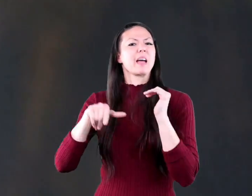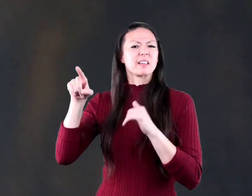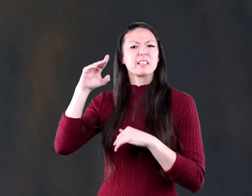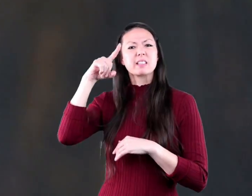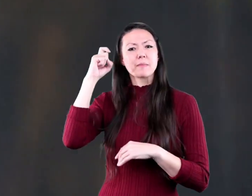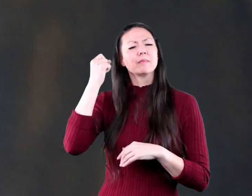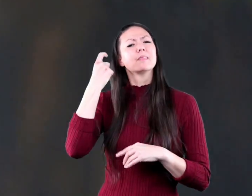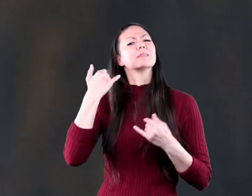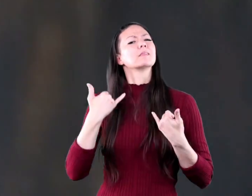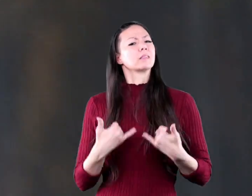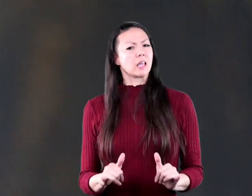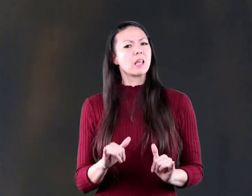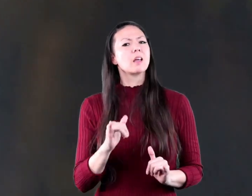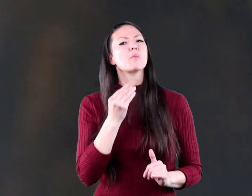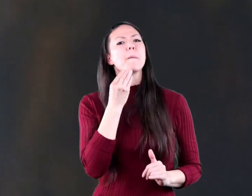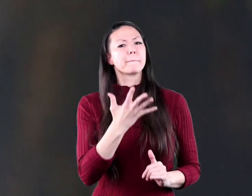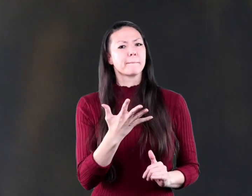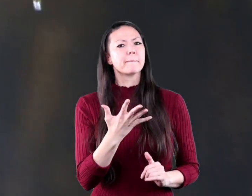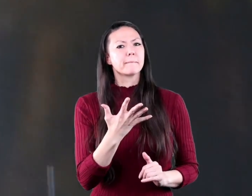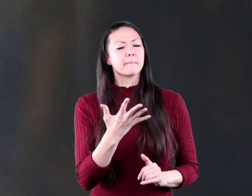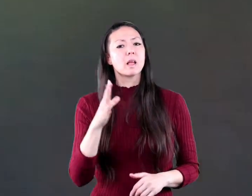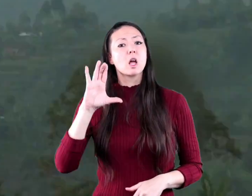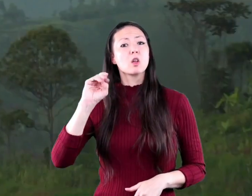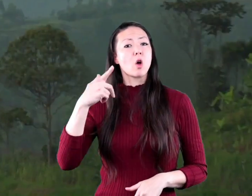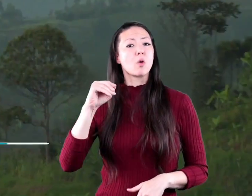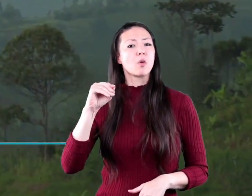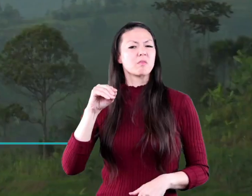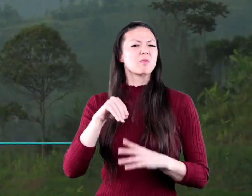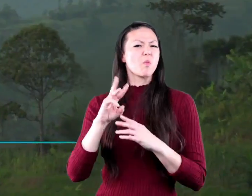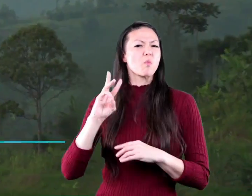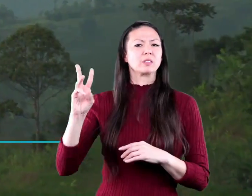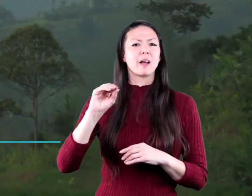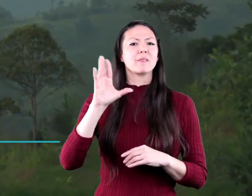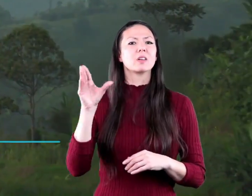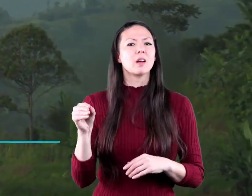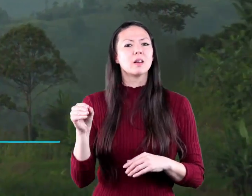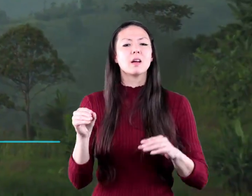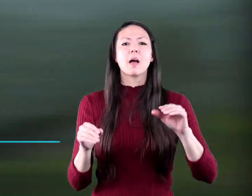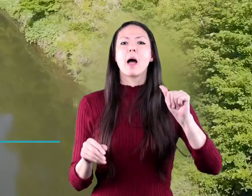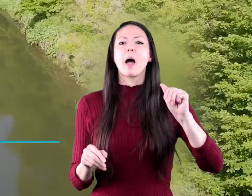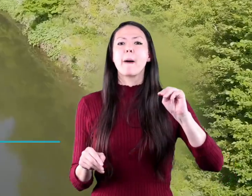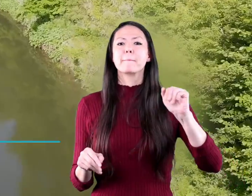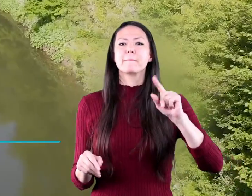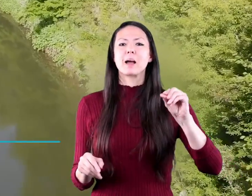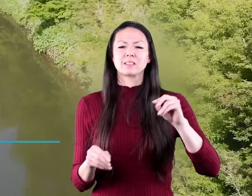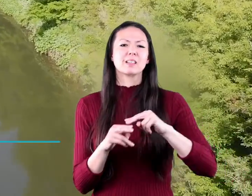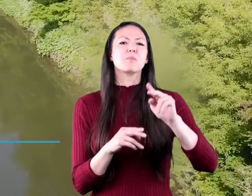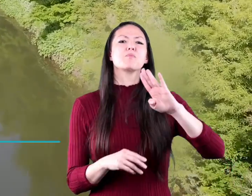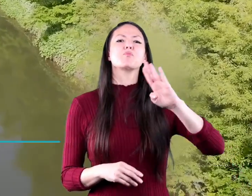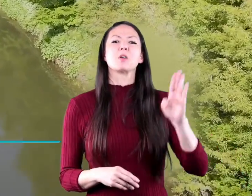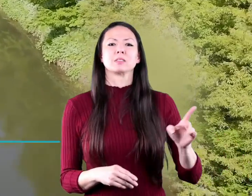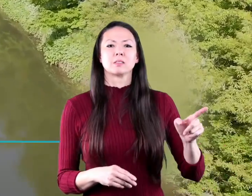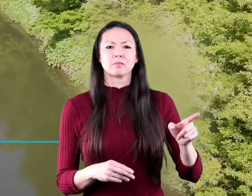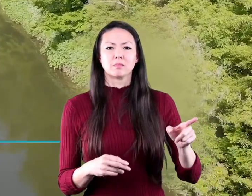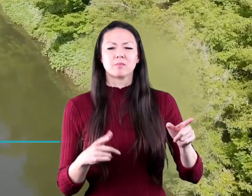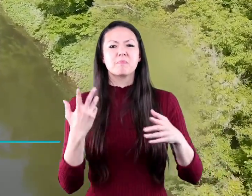but it still stays warm the congo in west africa and the amazon in brazil are both